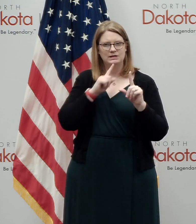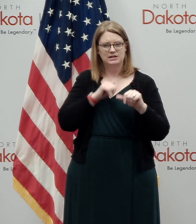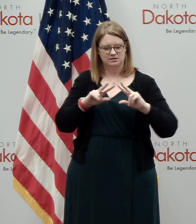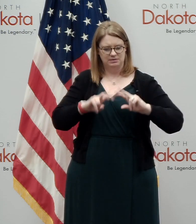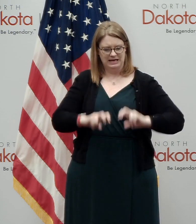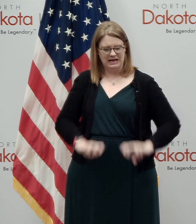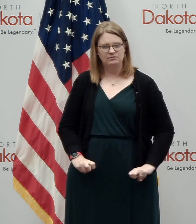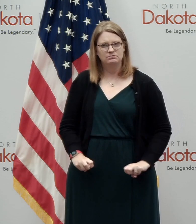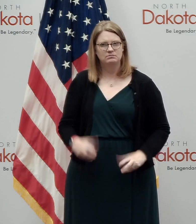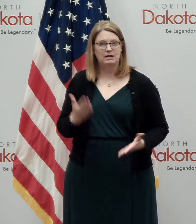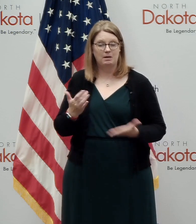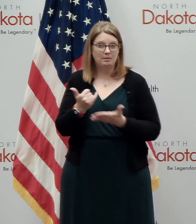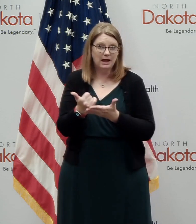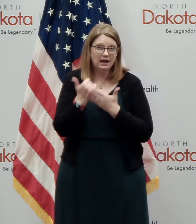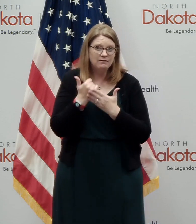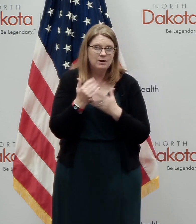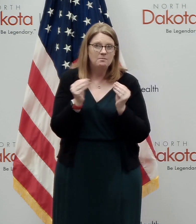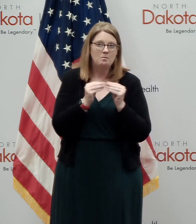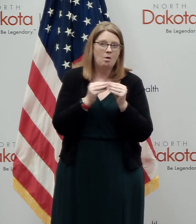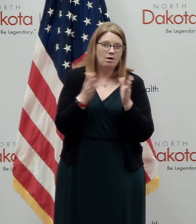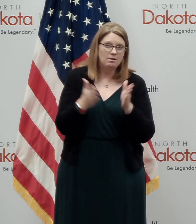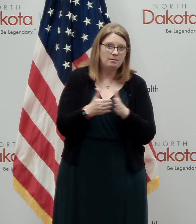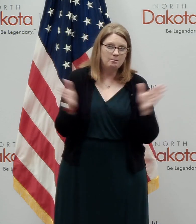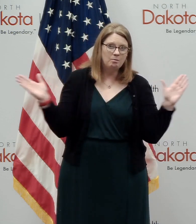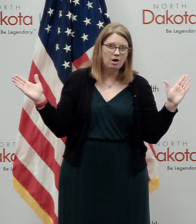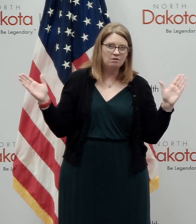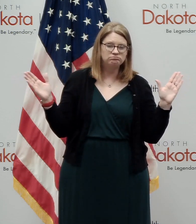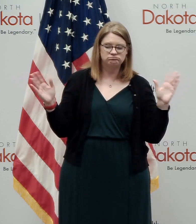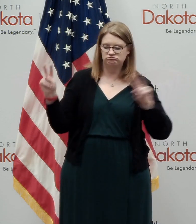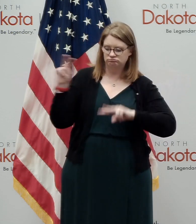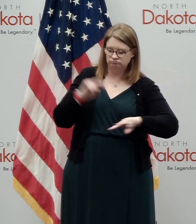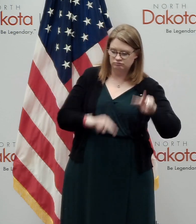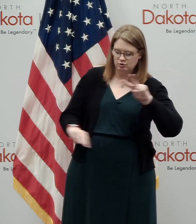but that could be a useful tool for more broad scale surveillance.